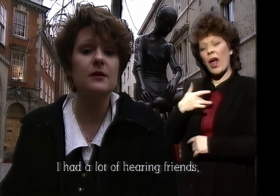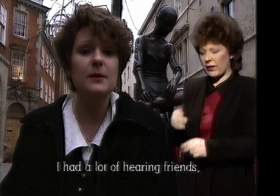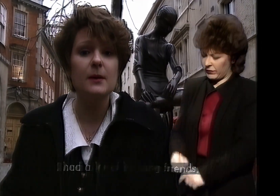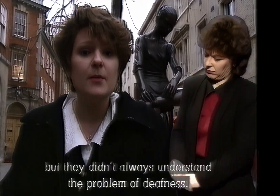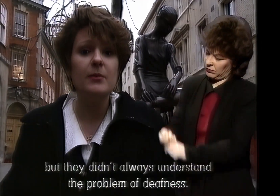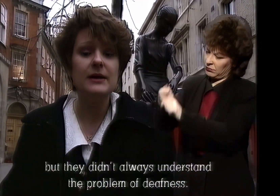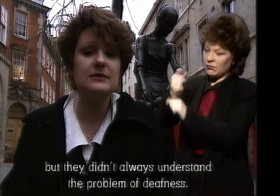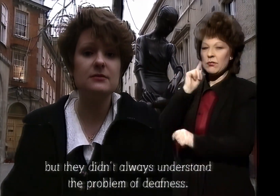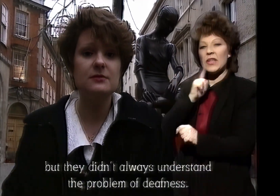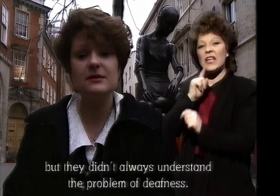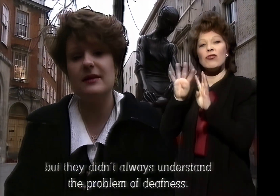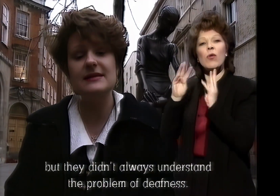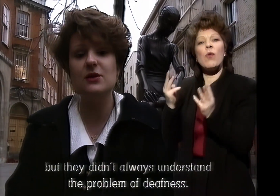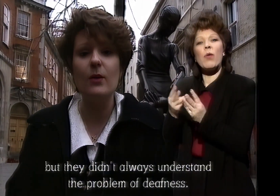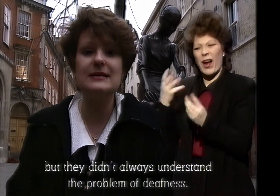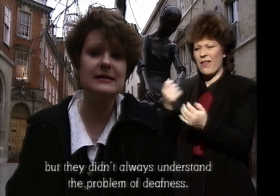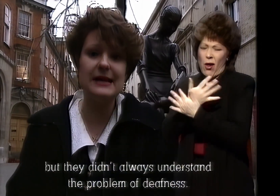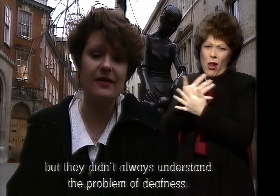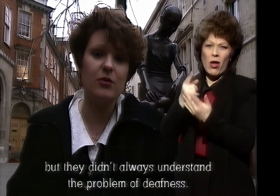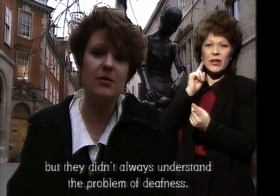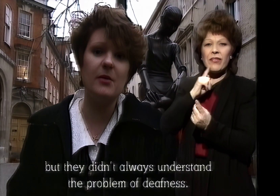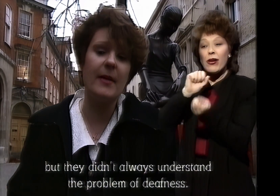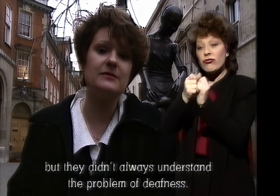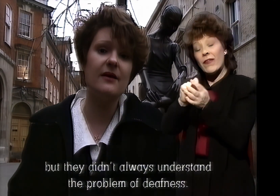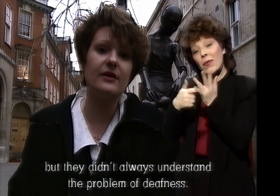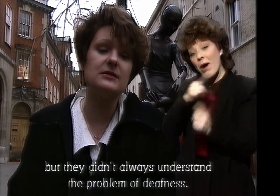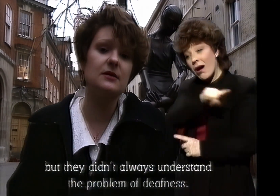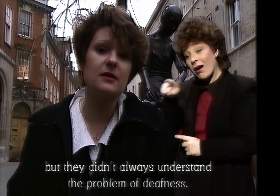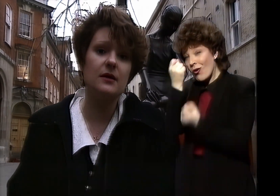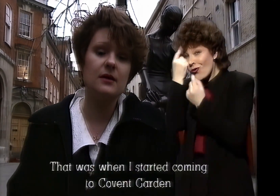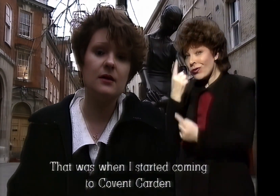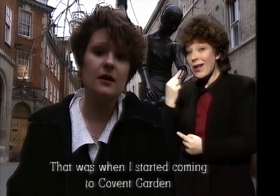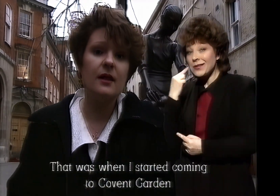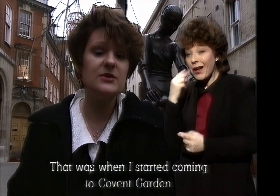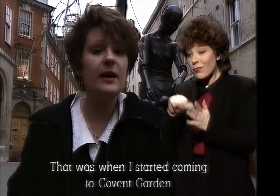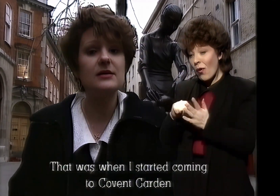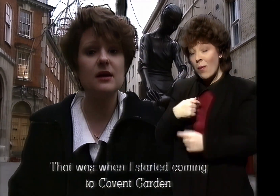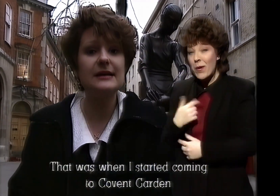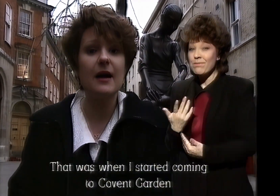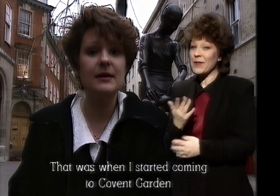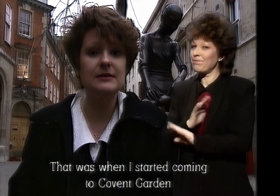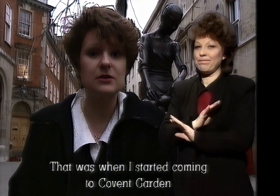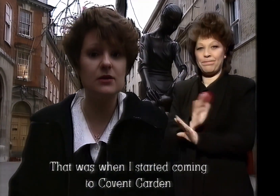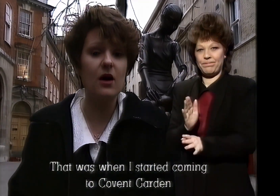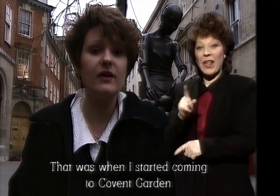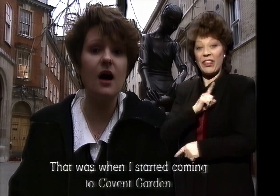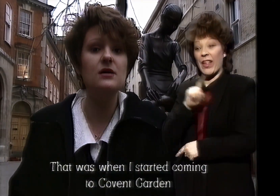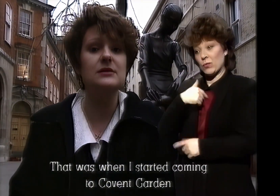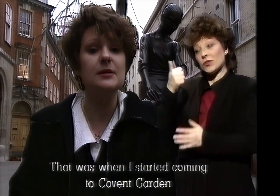but they didn't always understand the problem about deafness. That was when I started coming into Covent Garden to